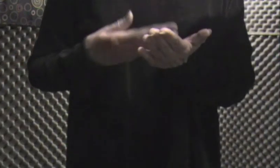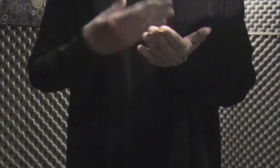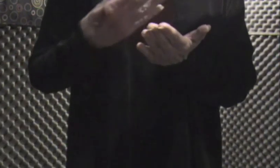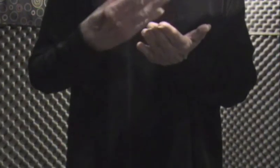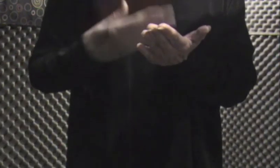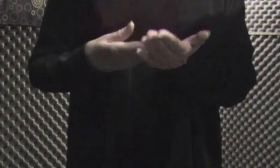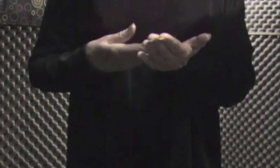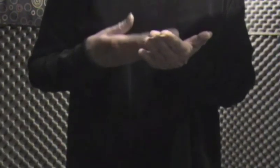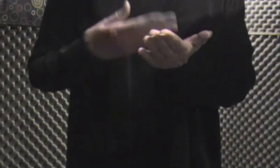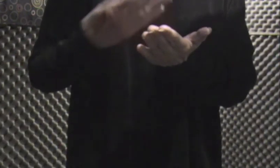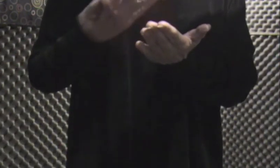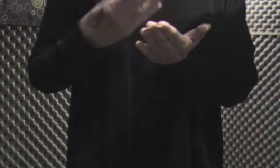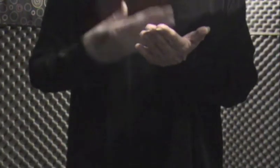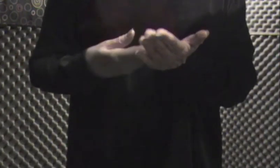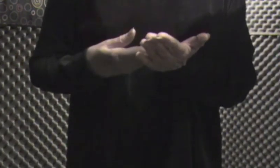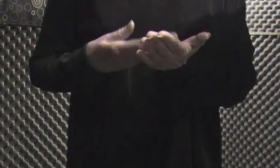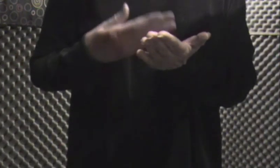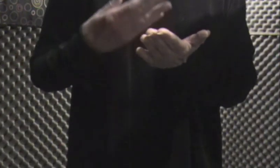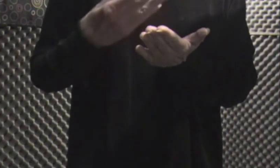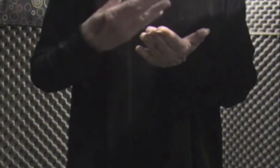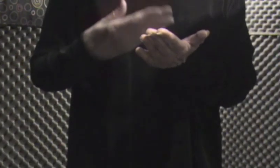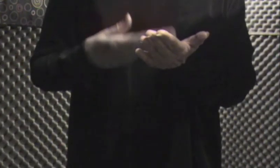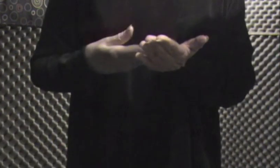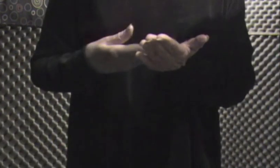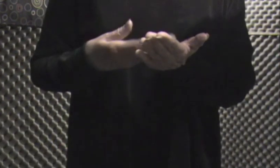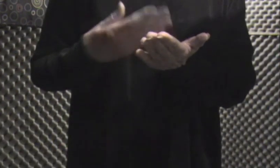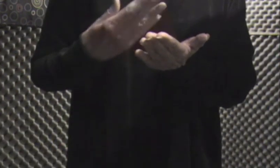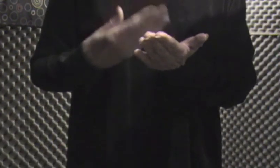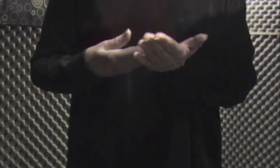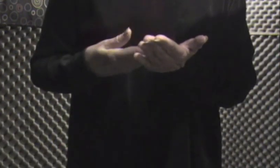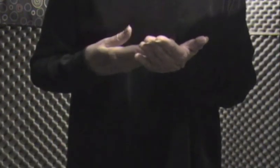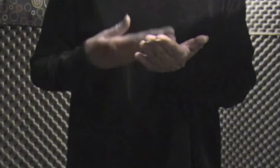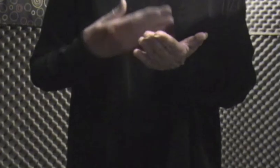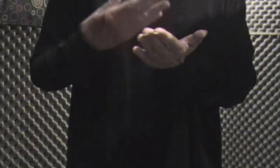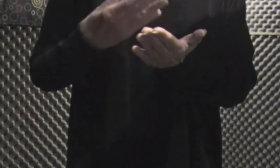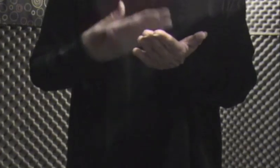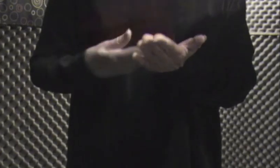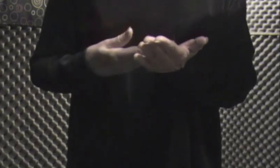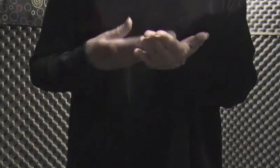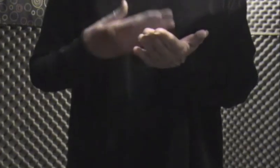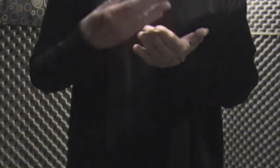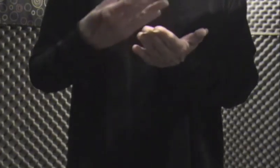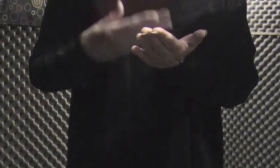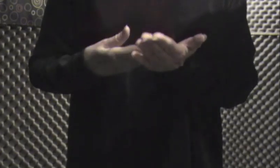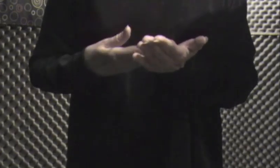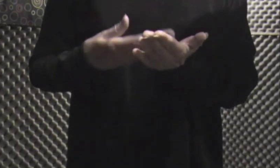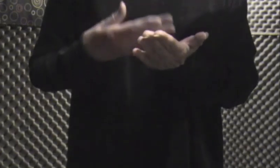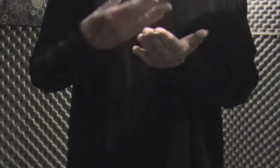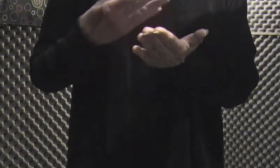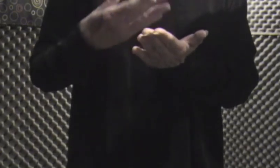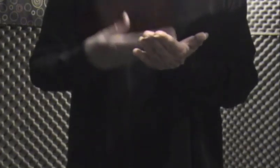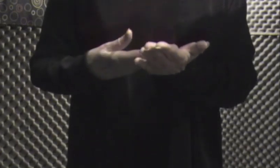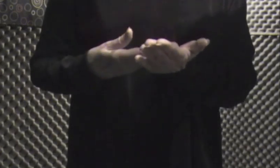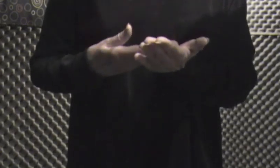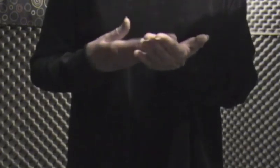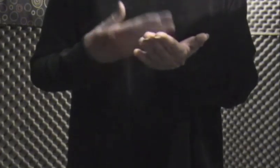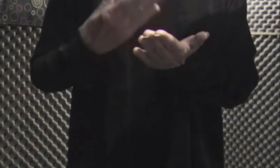rhythms She nods too As it slams into the station Jammed with all those Beating hearts